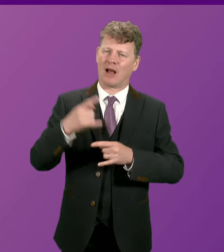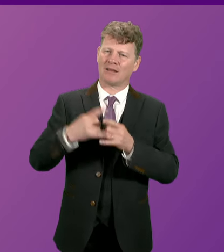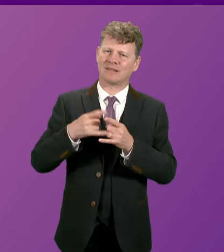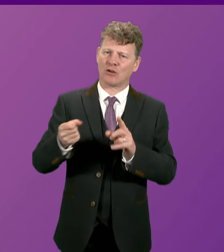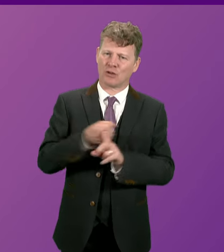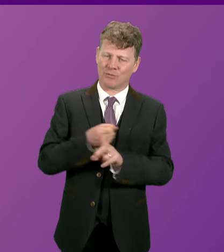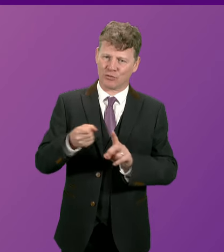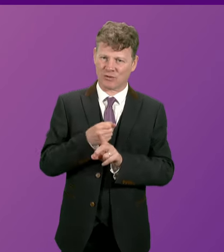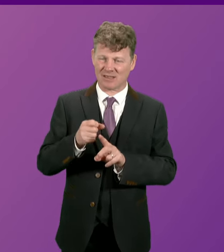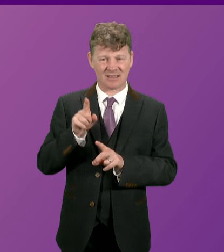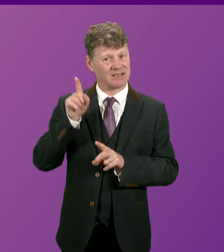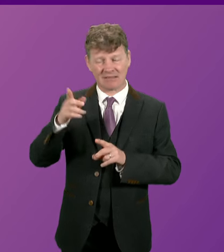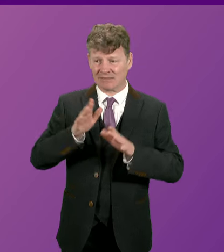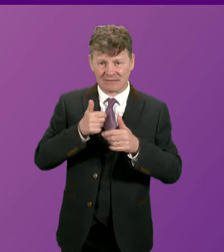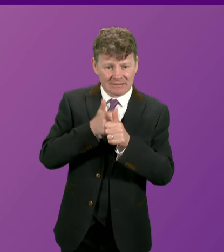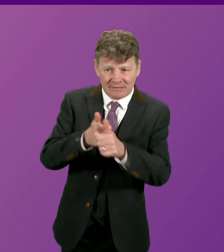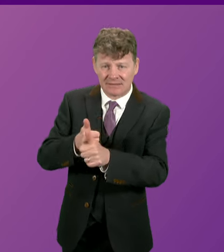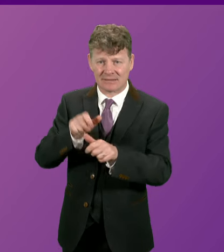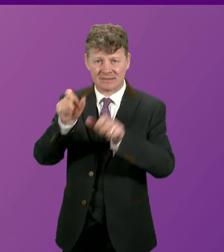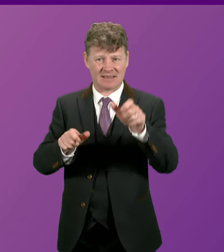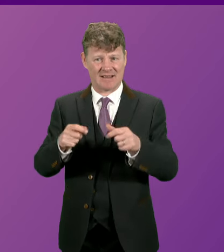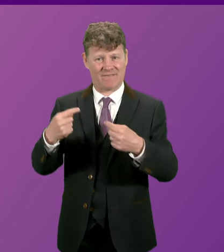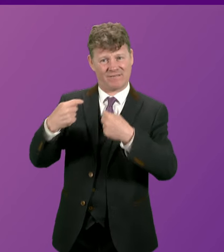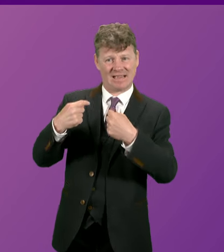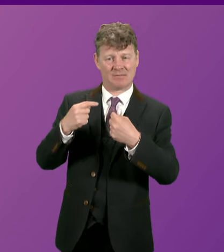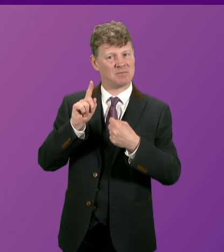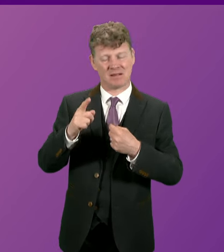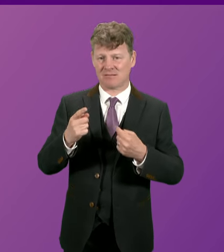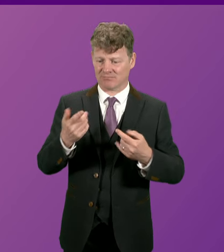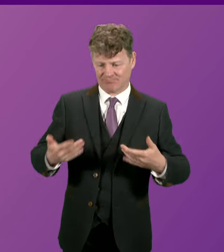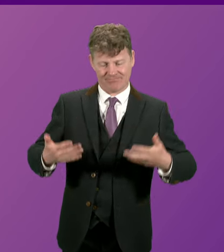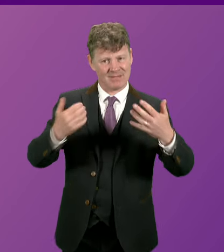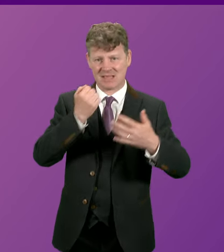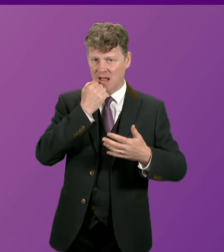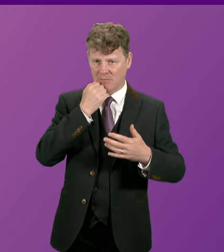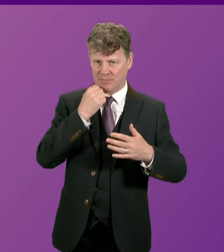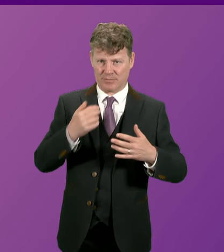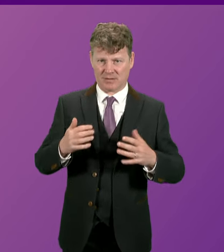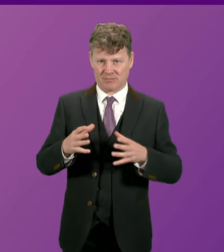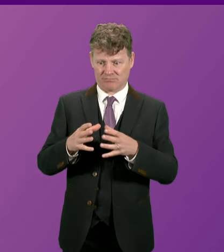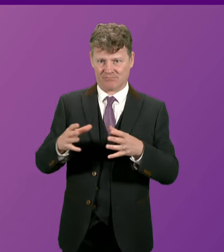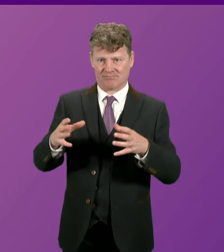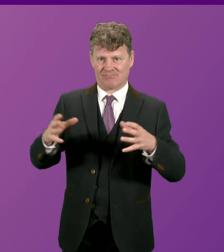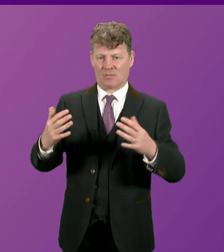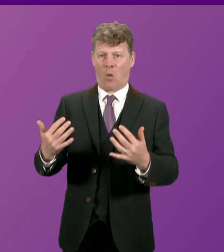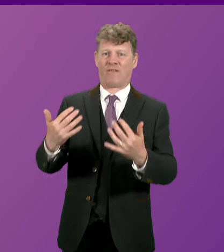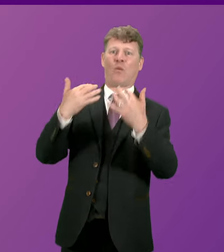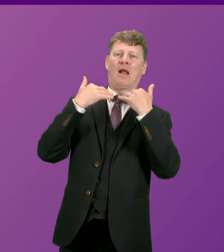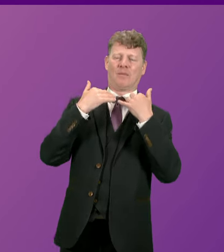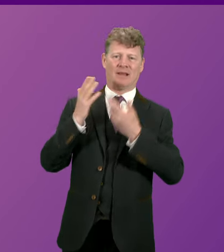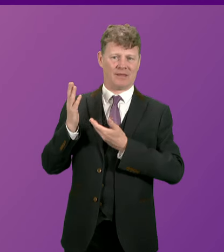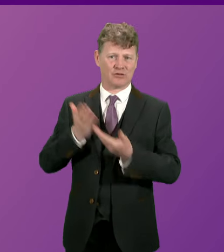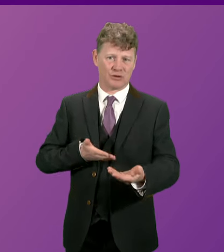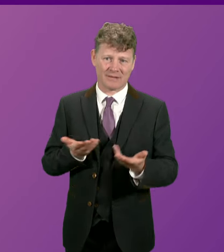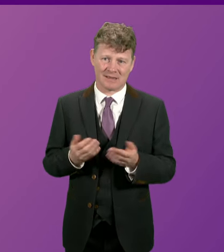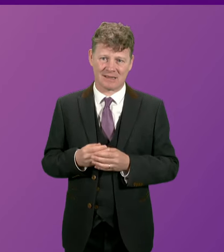tirelessly to support victims of these horrendous crimes but the numbers coming forward to use the services such as these are simply overwhelming first